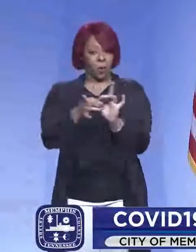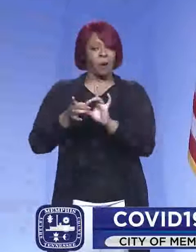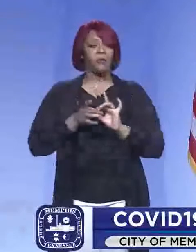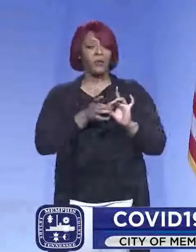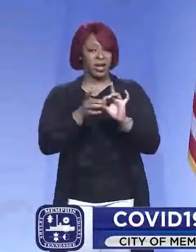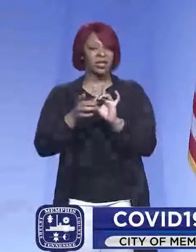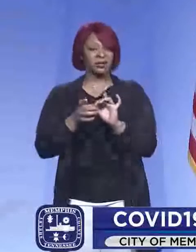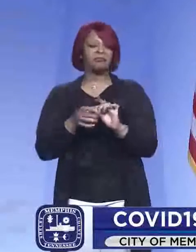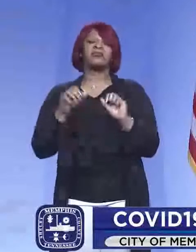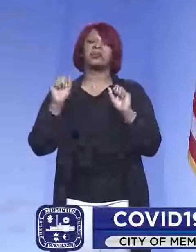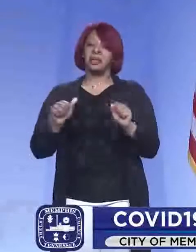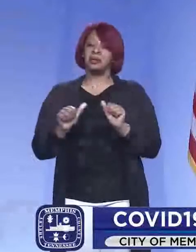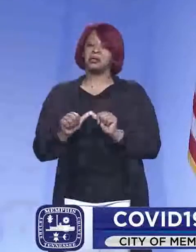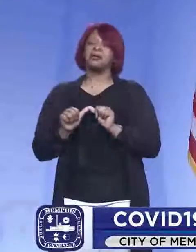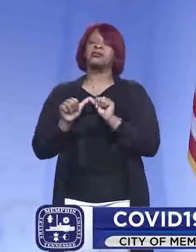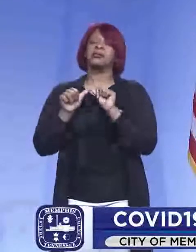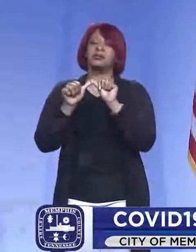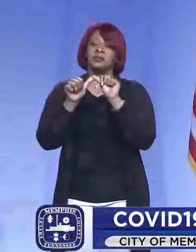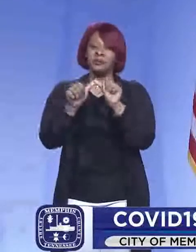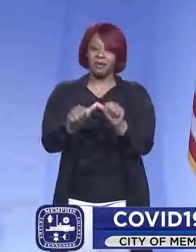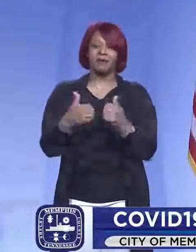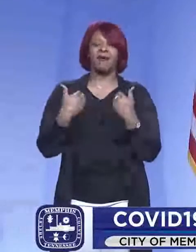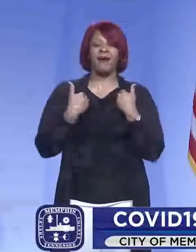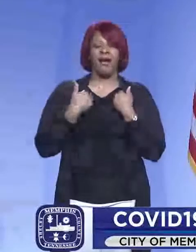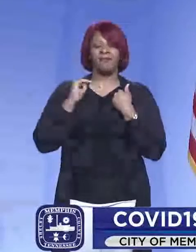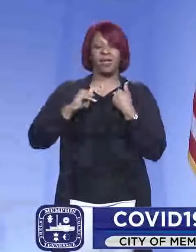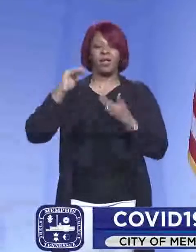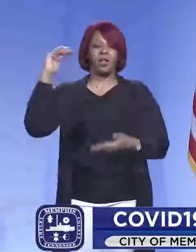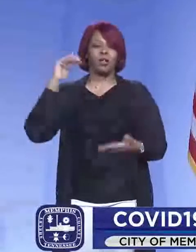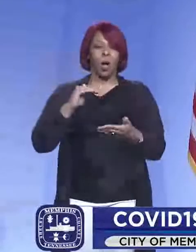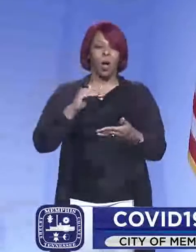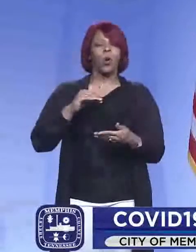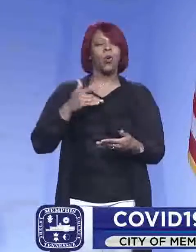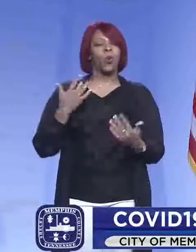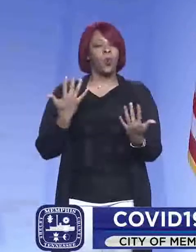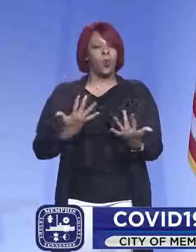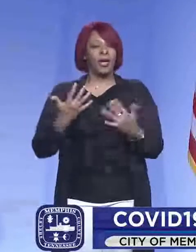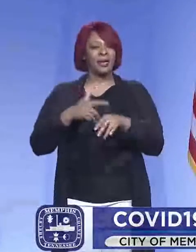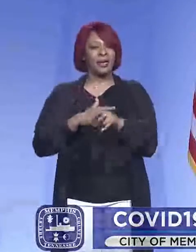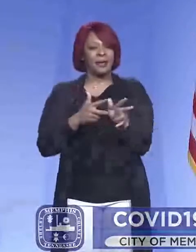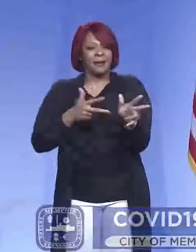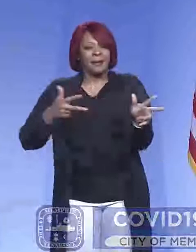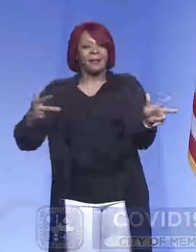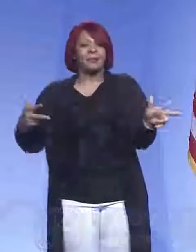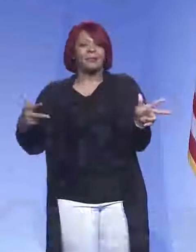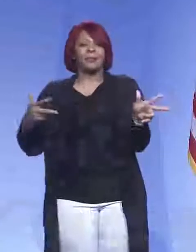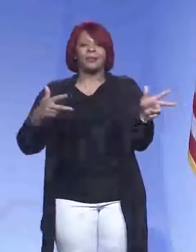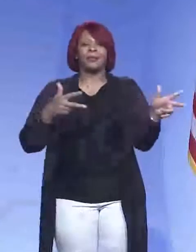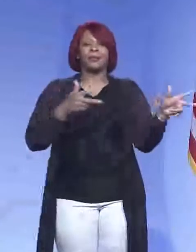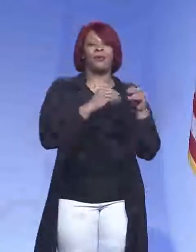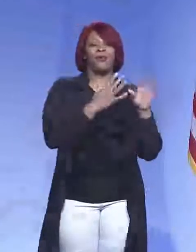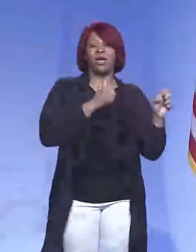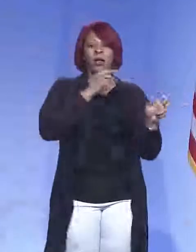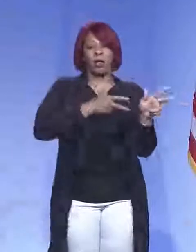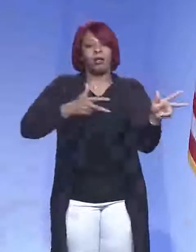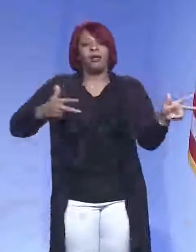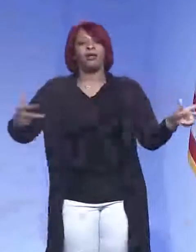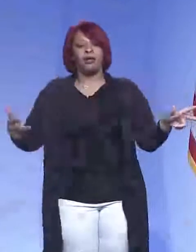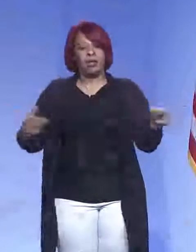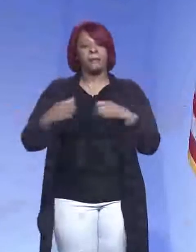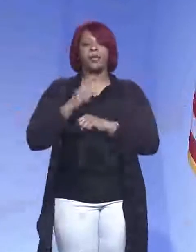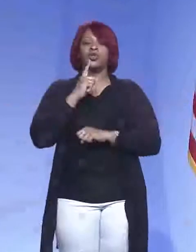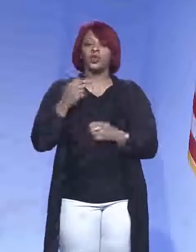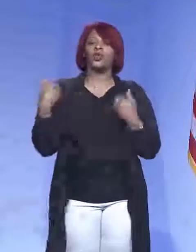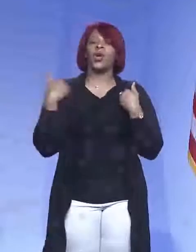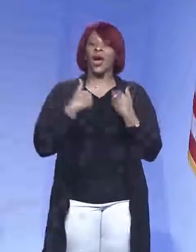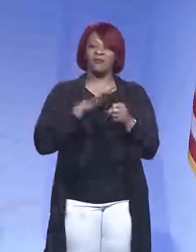that, uh, we can continue to, uh, have these, uh, lower wait times where we don't have people waiting. In line and then also so that we make sure